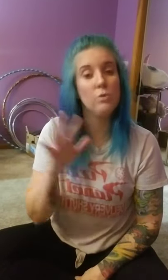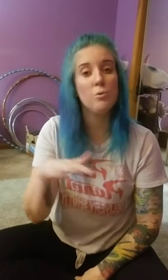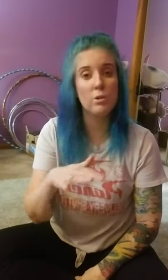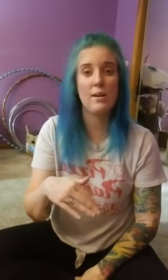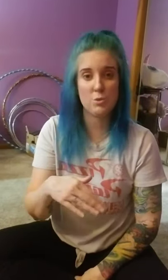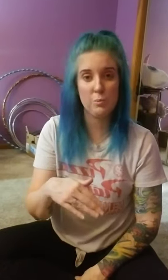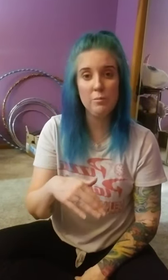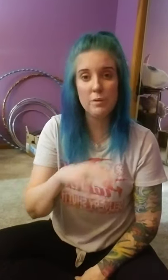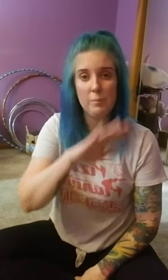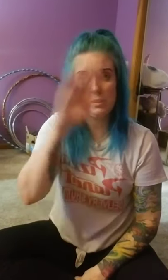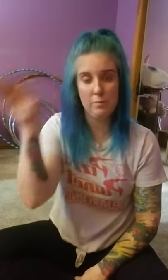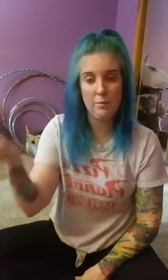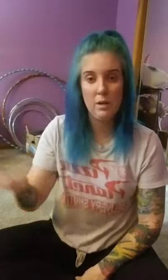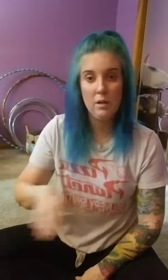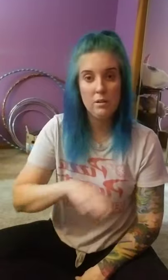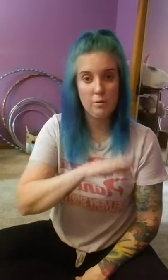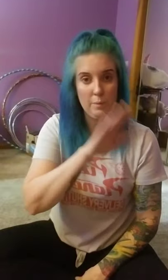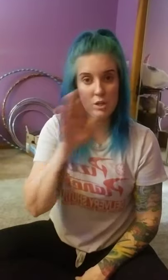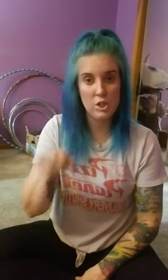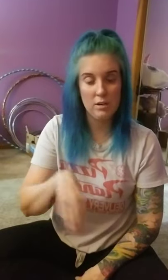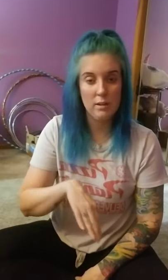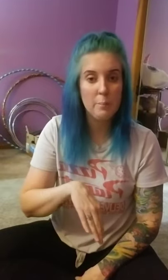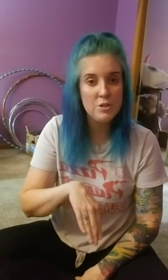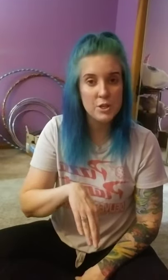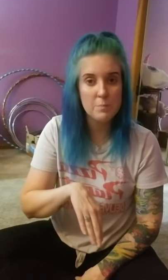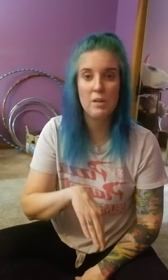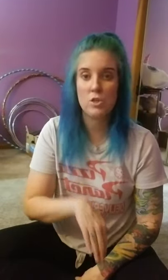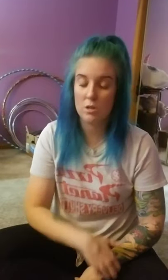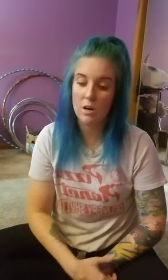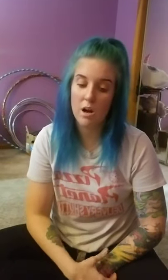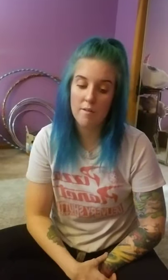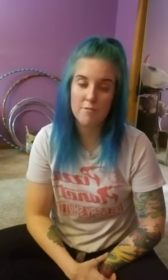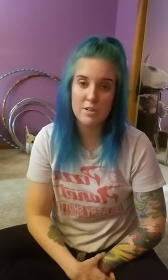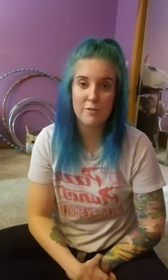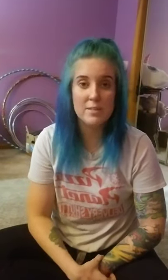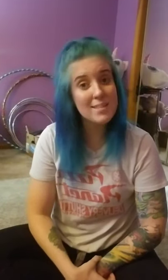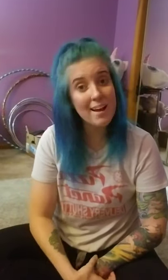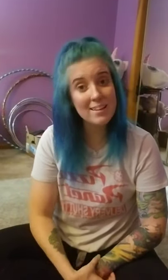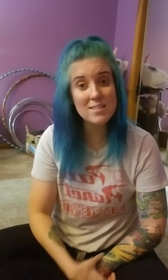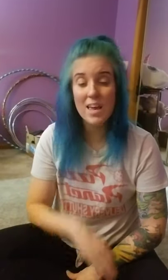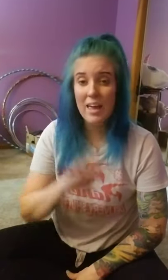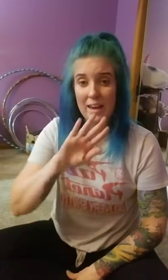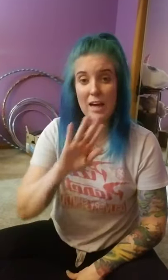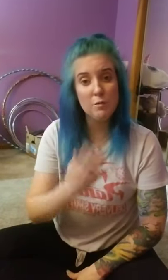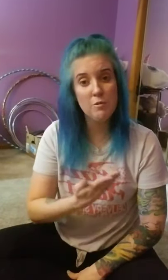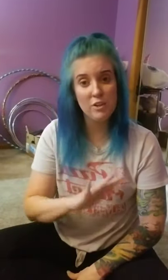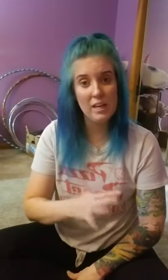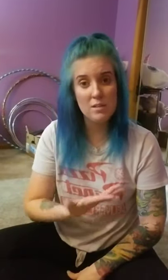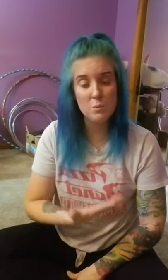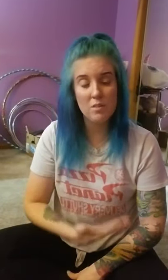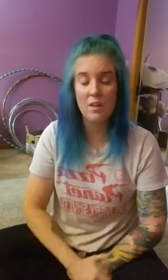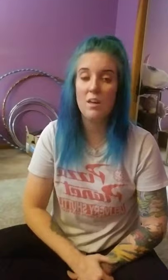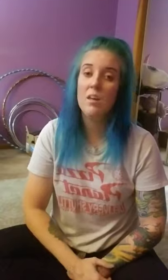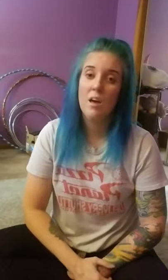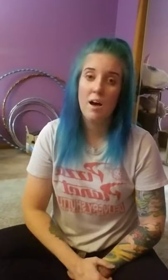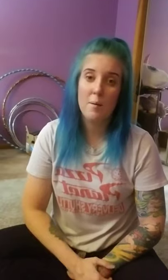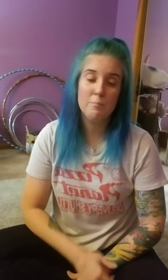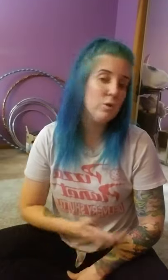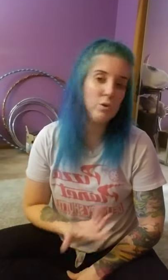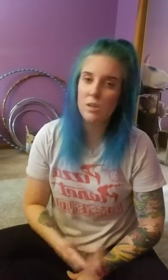google classroom. There'll be a little picture, a little pinterest picture of the different signs and how you move your hands with it. You can